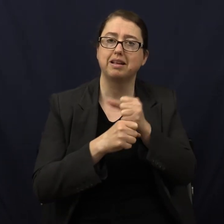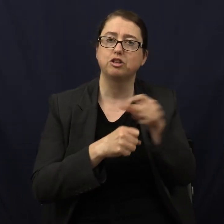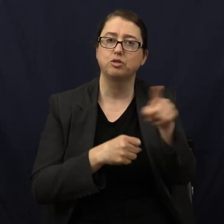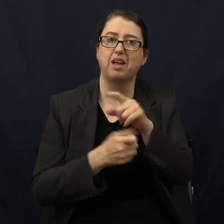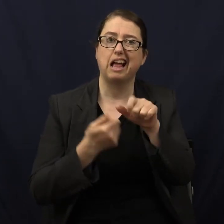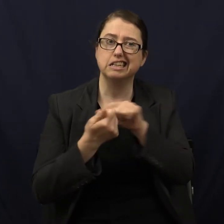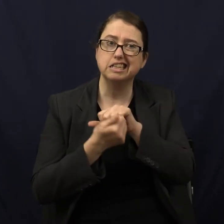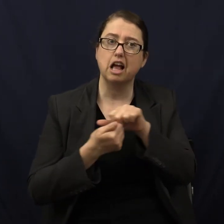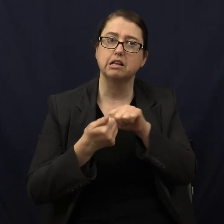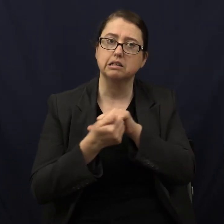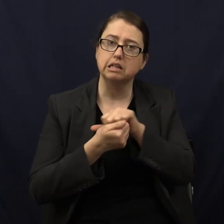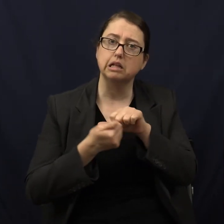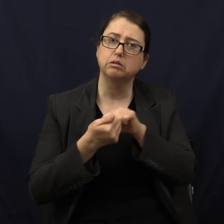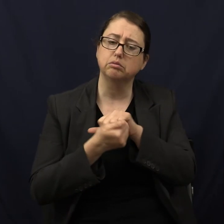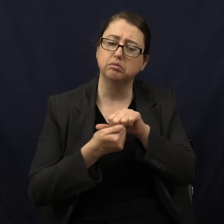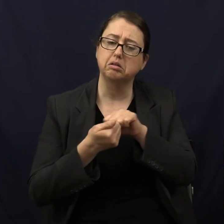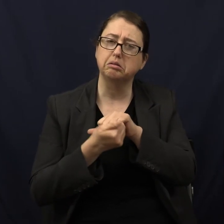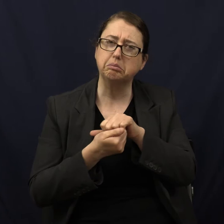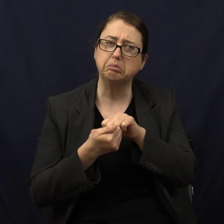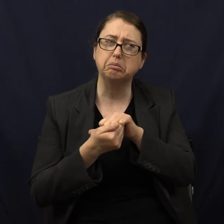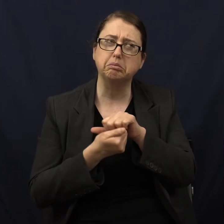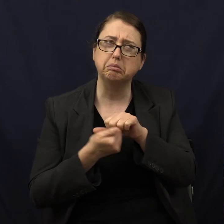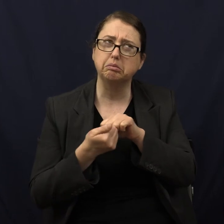Grinding. What do you need to grind?